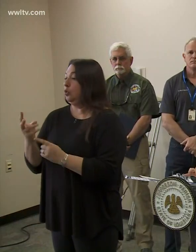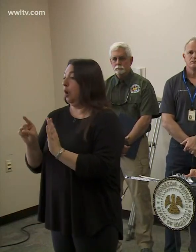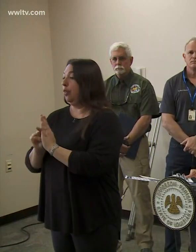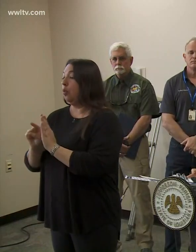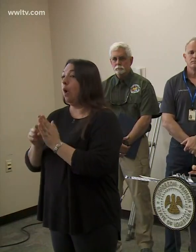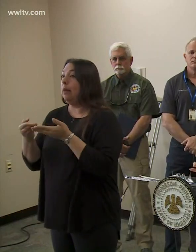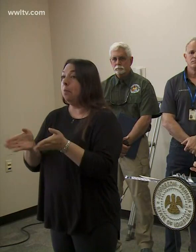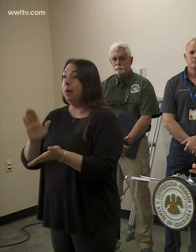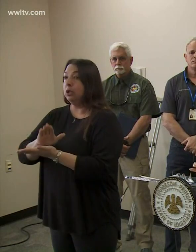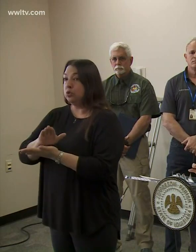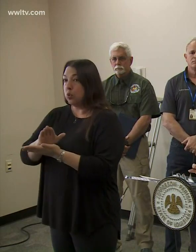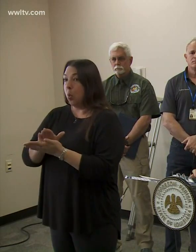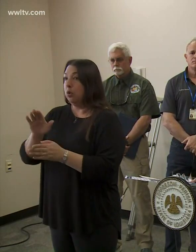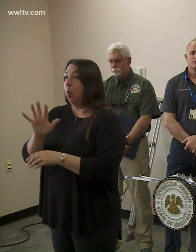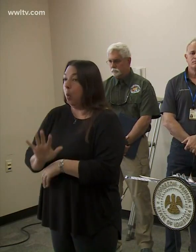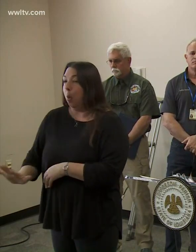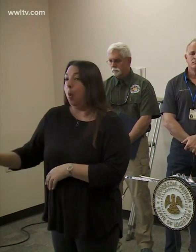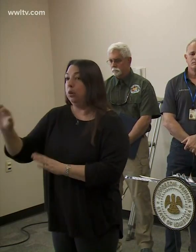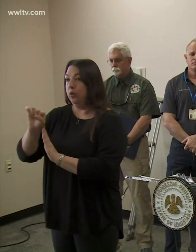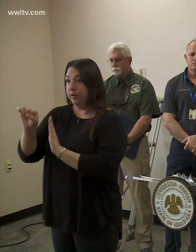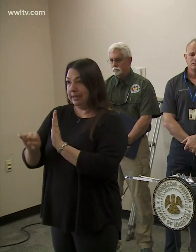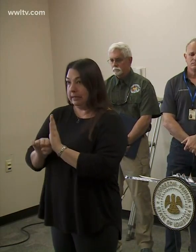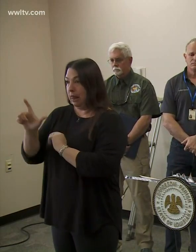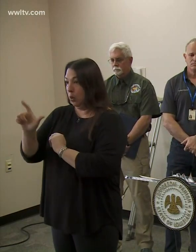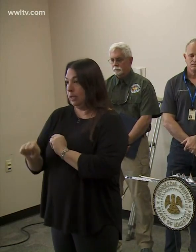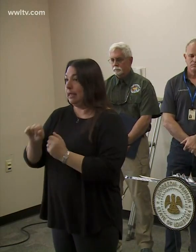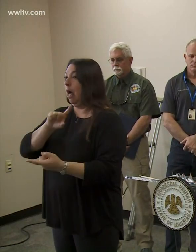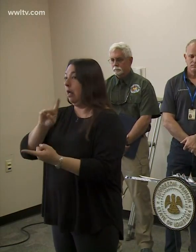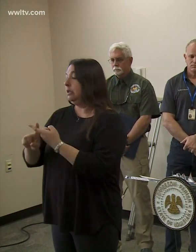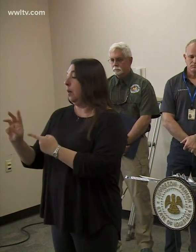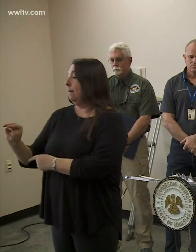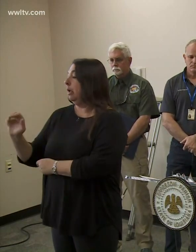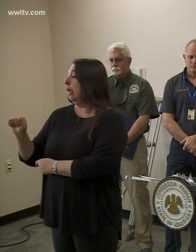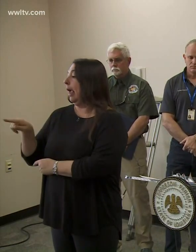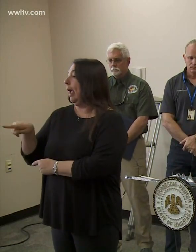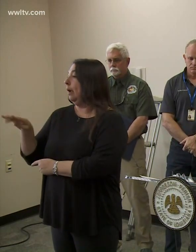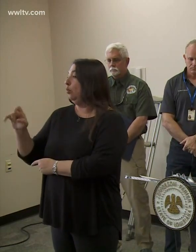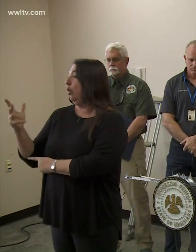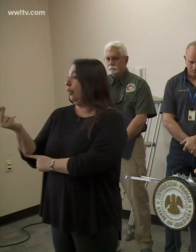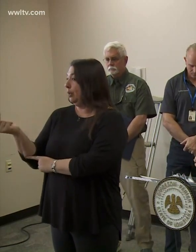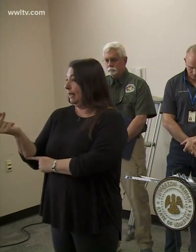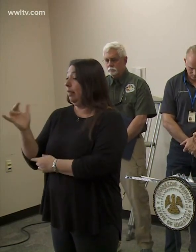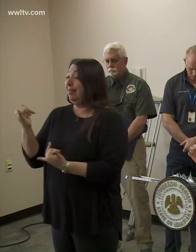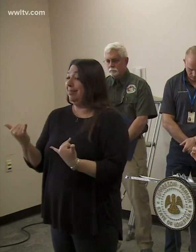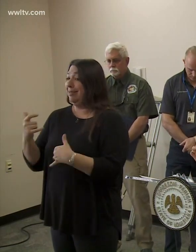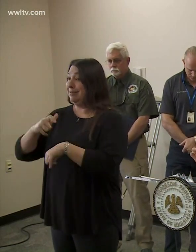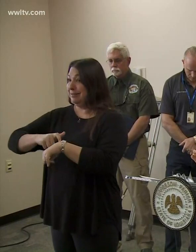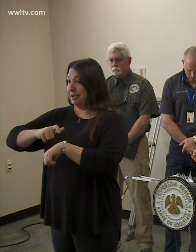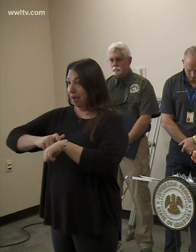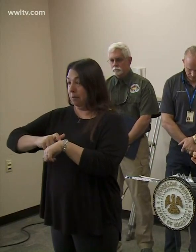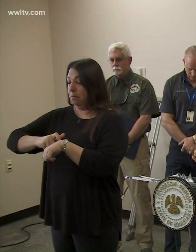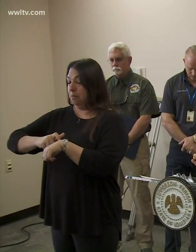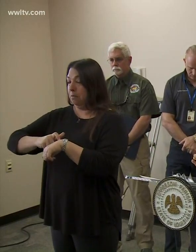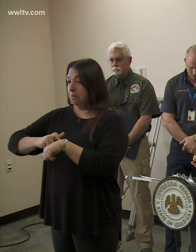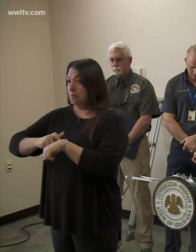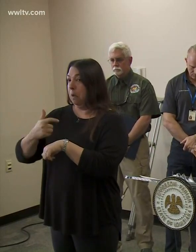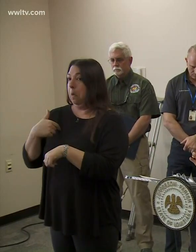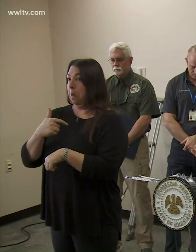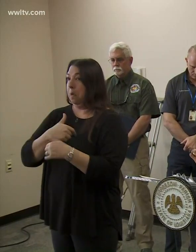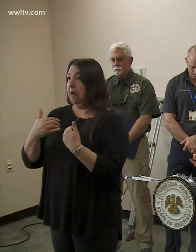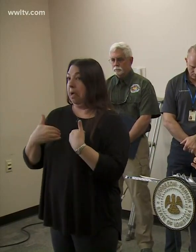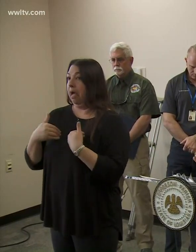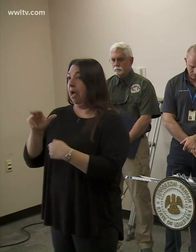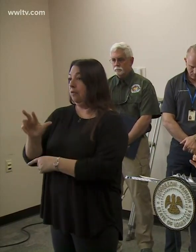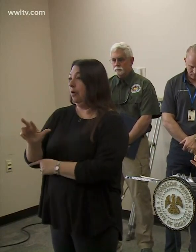public schools statewide until Monday, April 13th. At this moment, we have